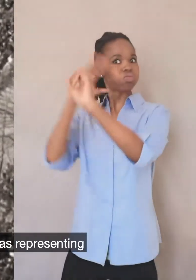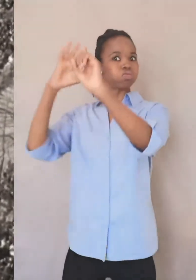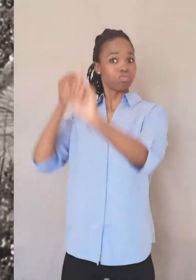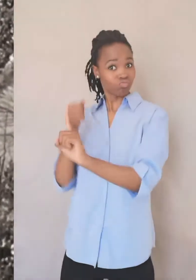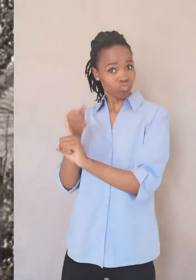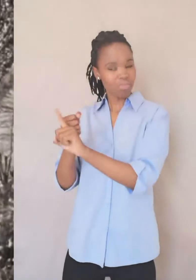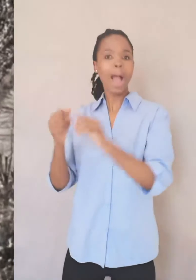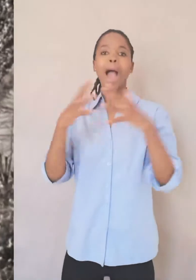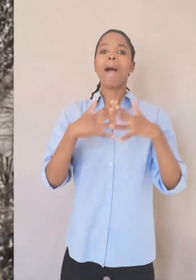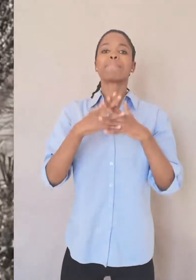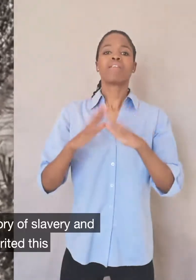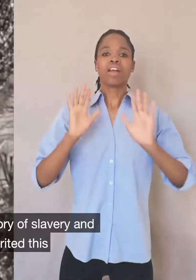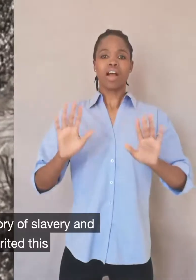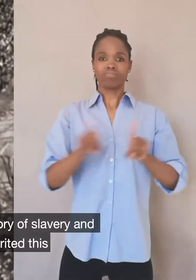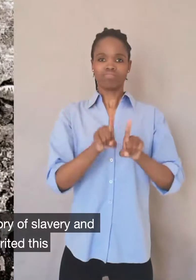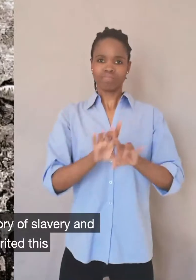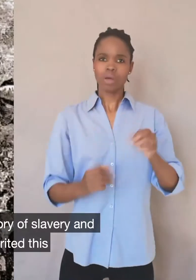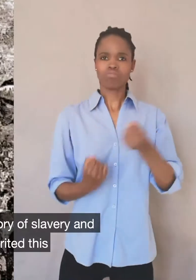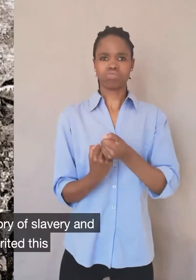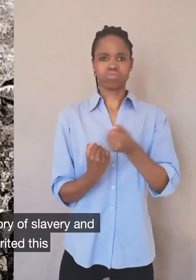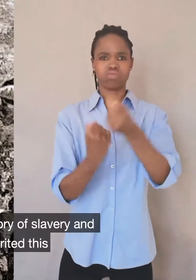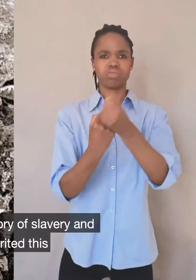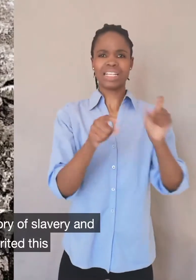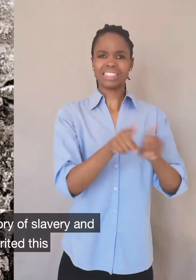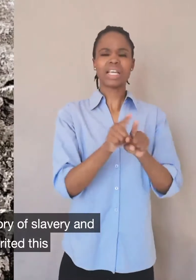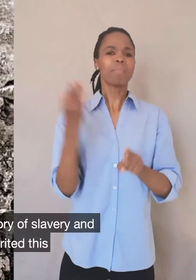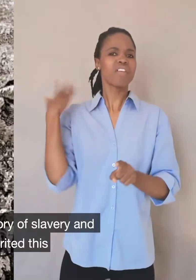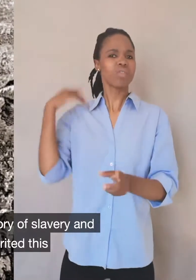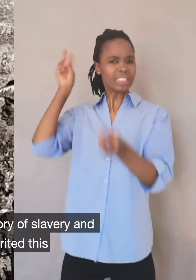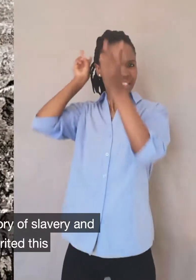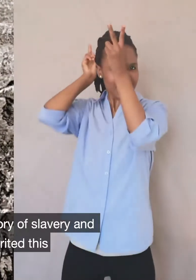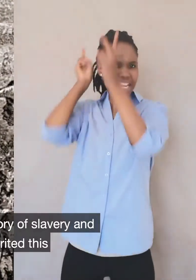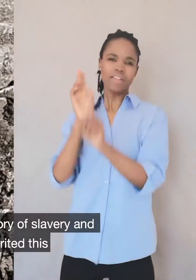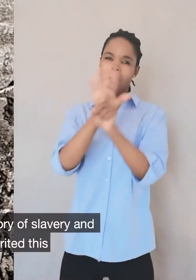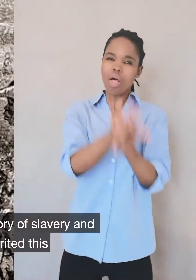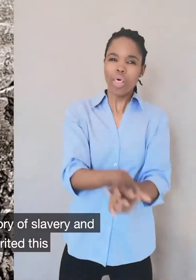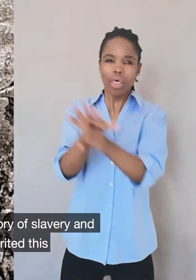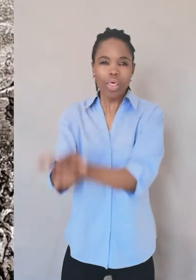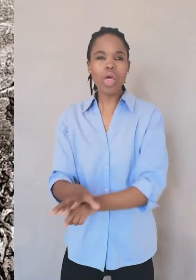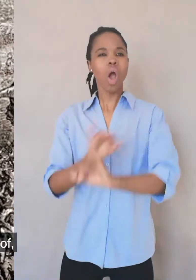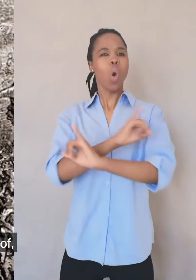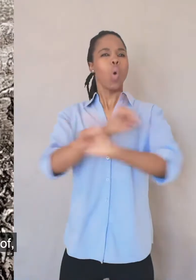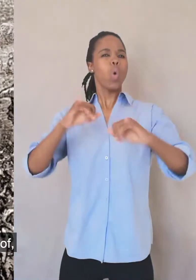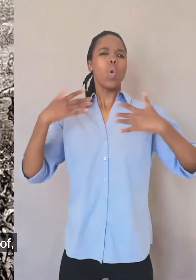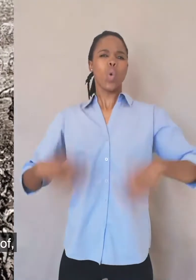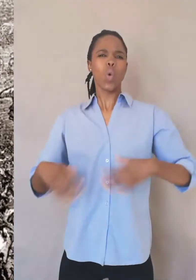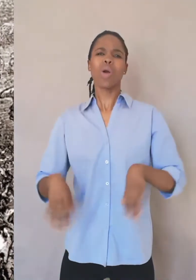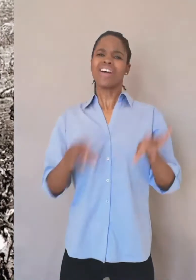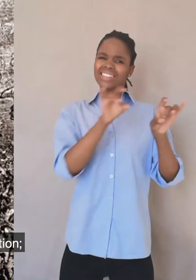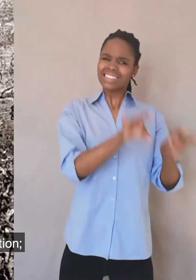all of America in coming to grips with their history of slavery and the fact that they'd inherited this poison chalice of, you